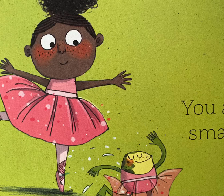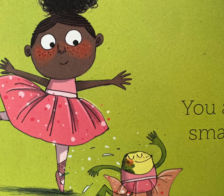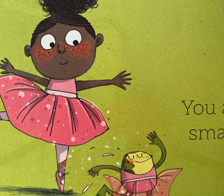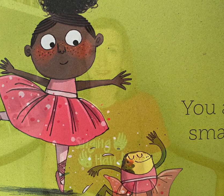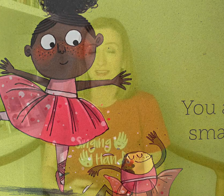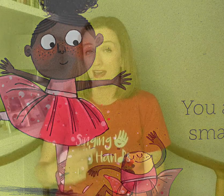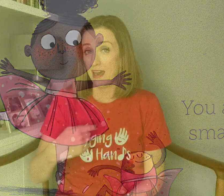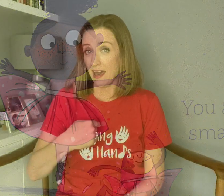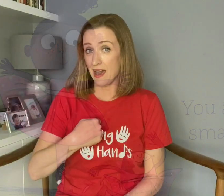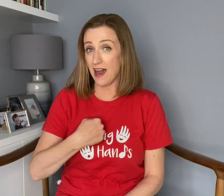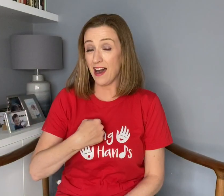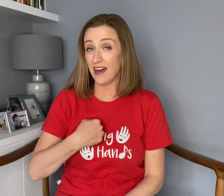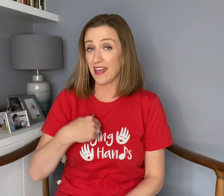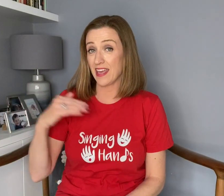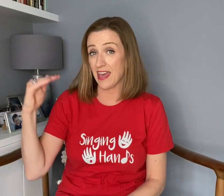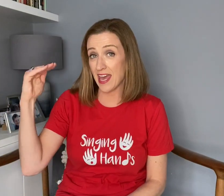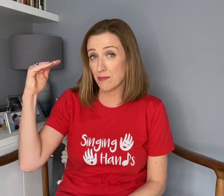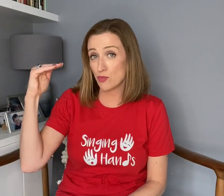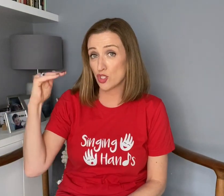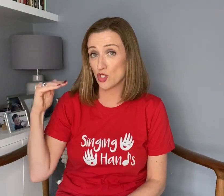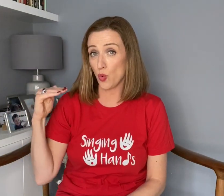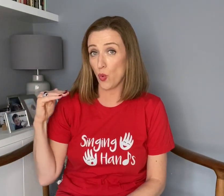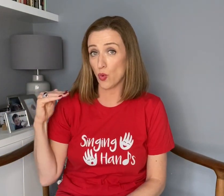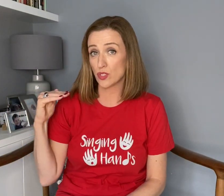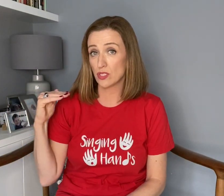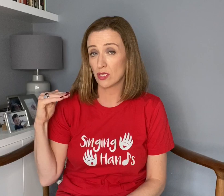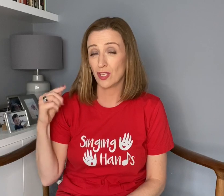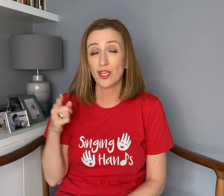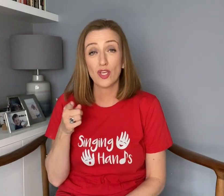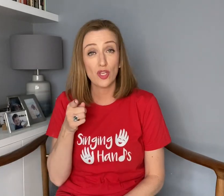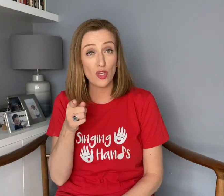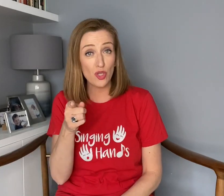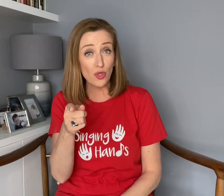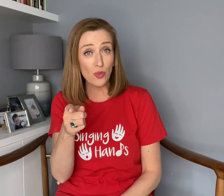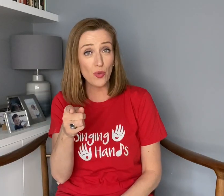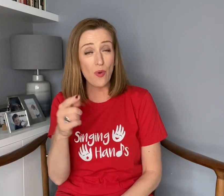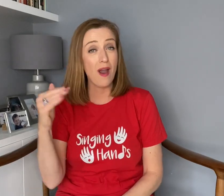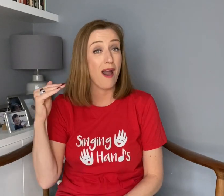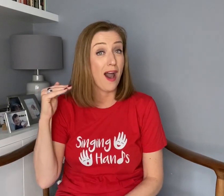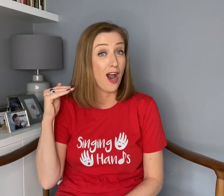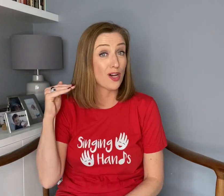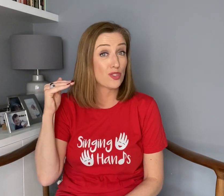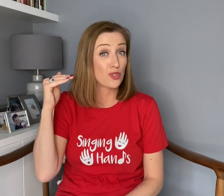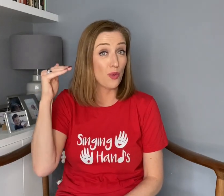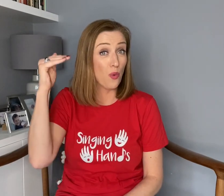I am short. You are tall.